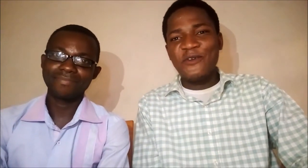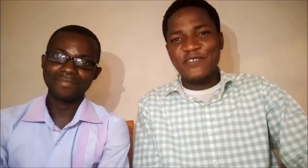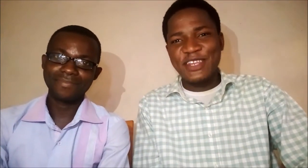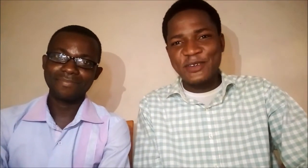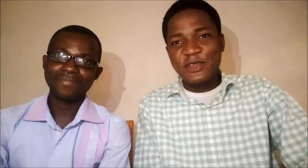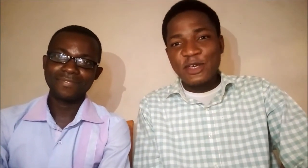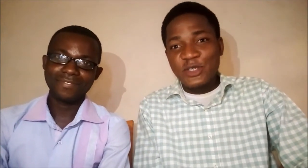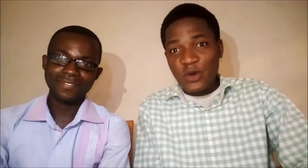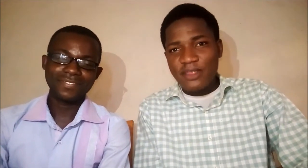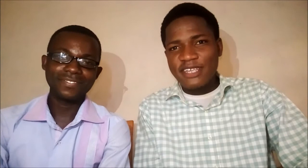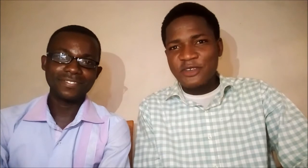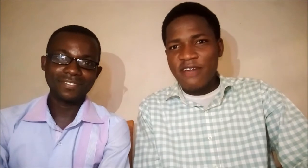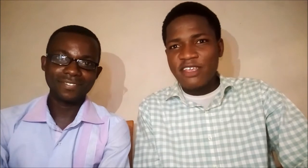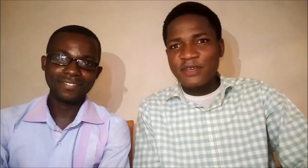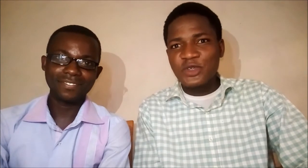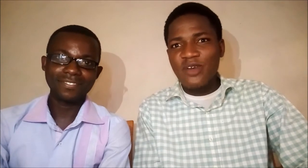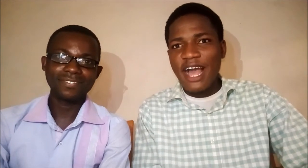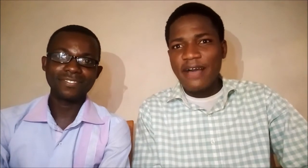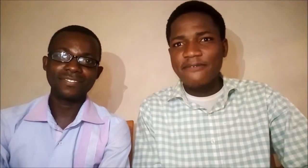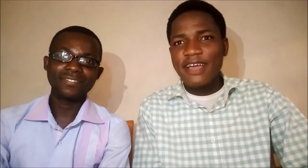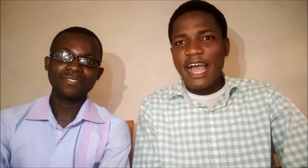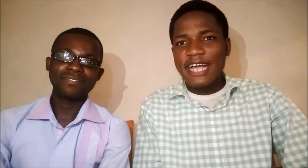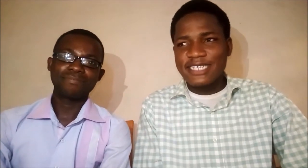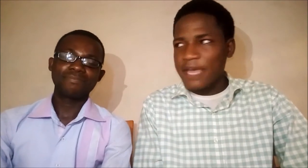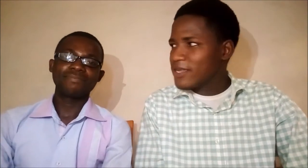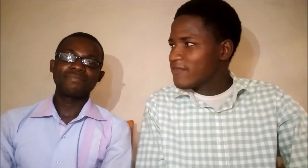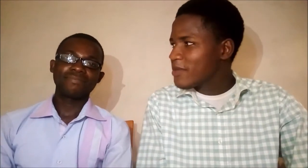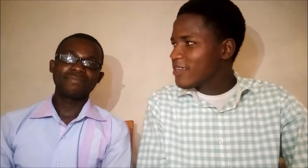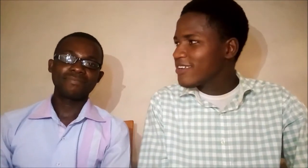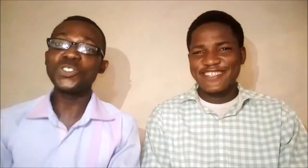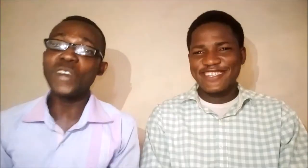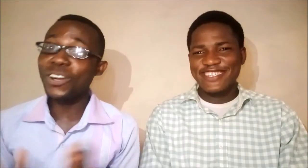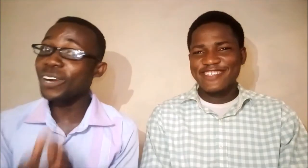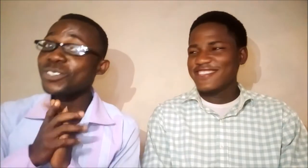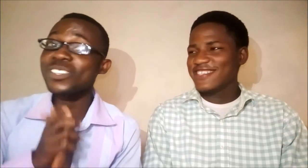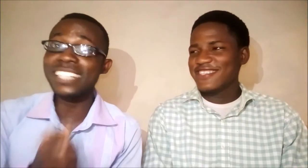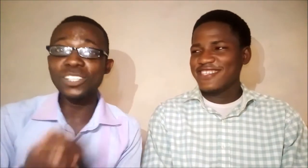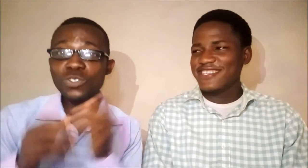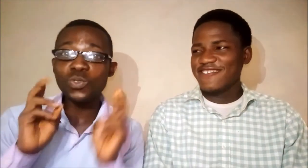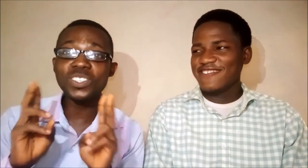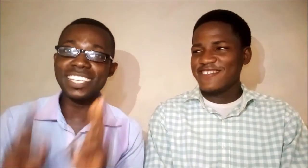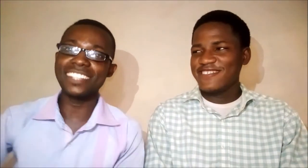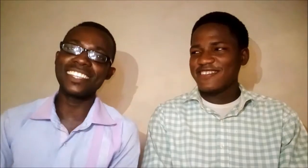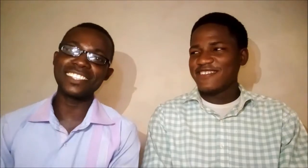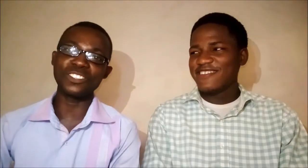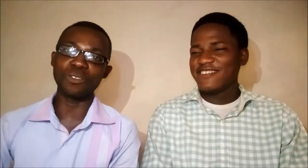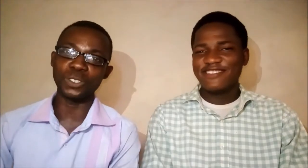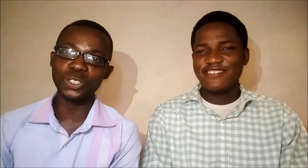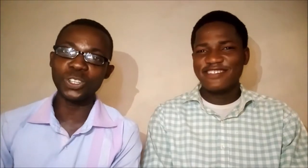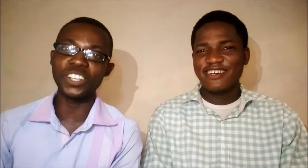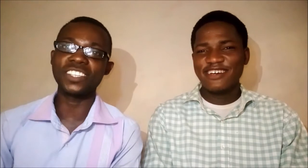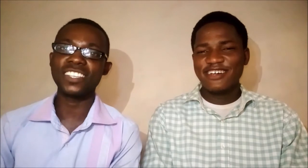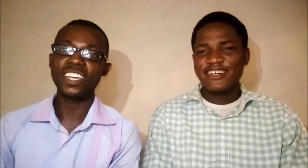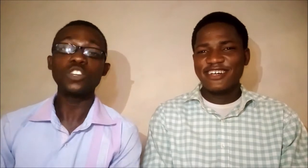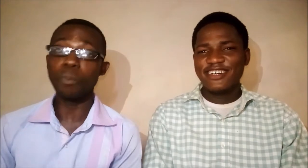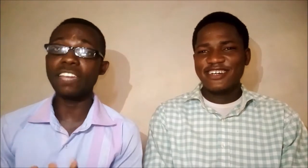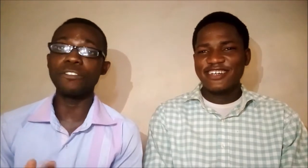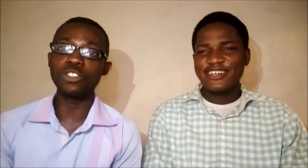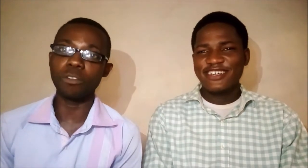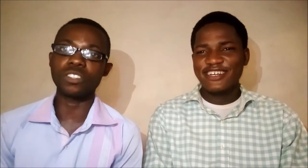videos. So, there's a new arrangement. You will have assignments for me. are going to sign two sentences of your choice. You make a video of